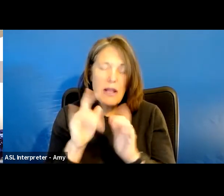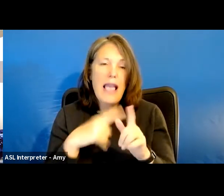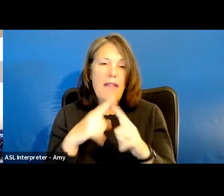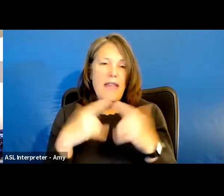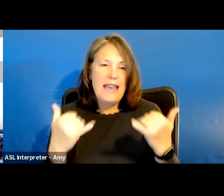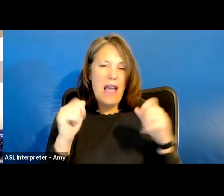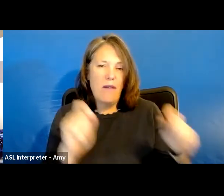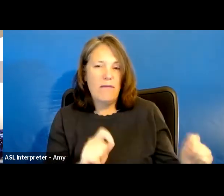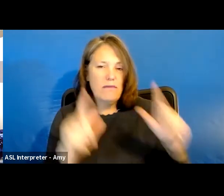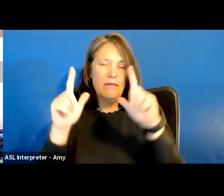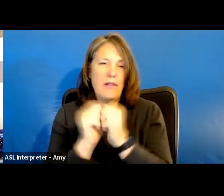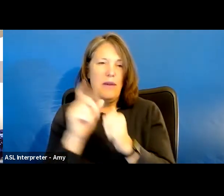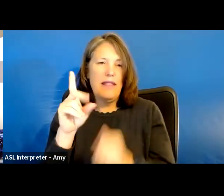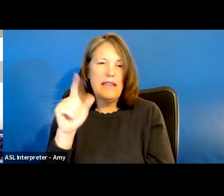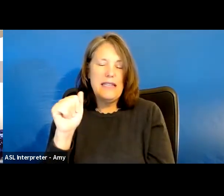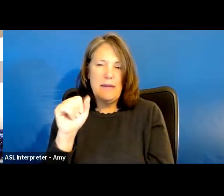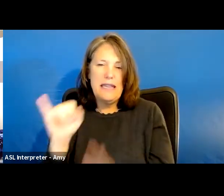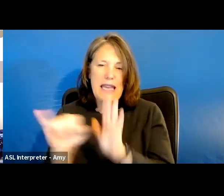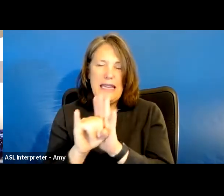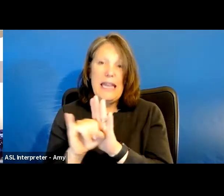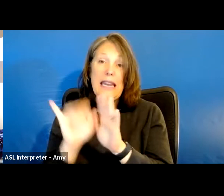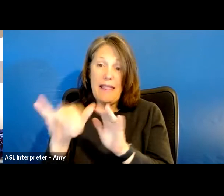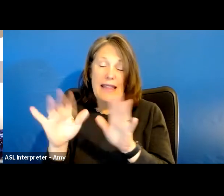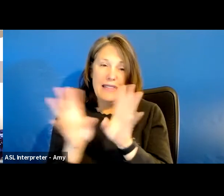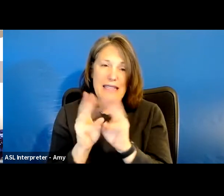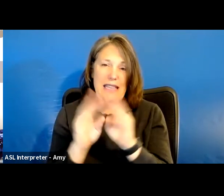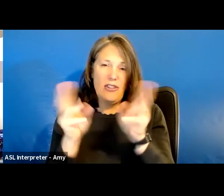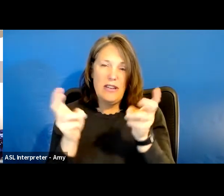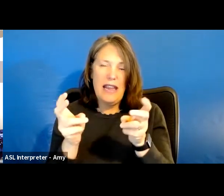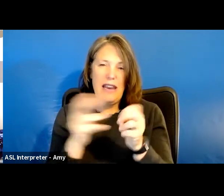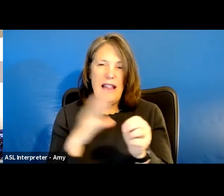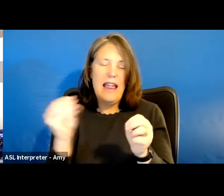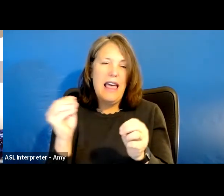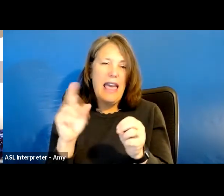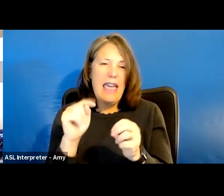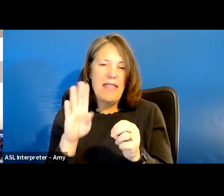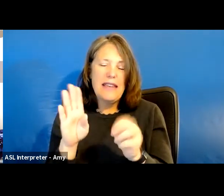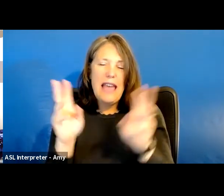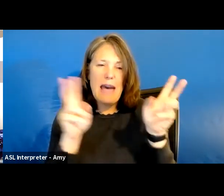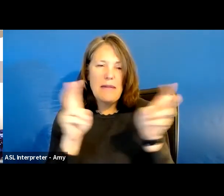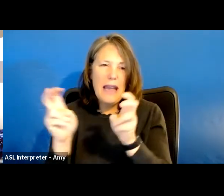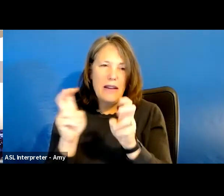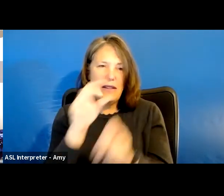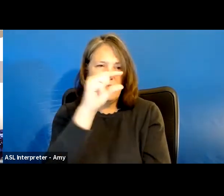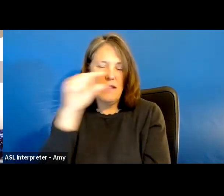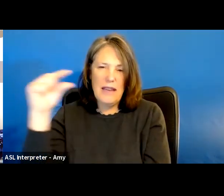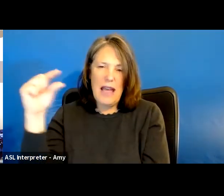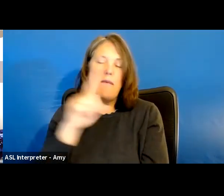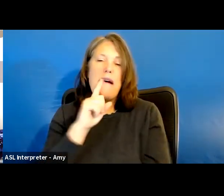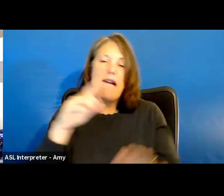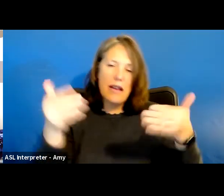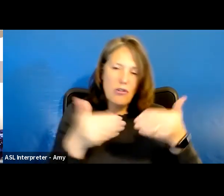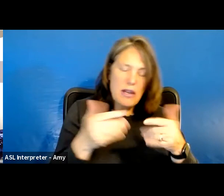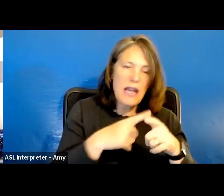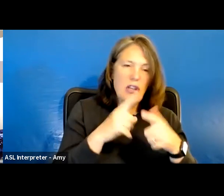am with disability identity as the session title. And the tab titles across the top are introduction,